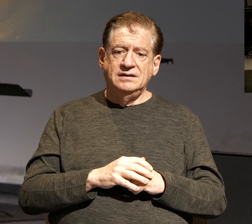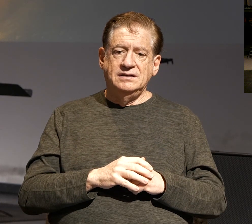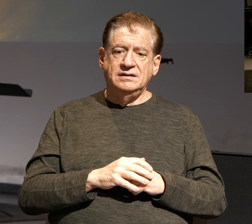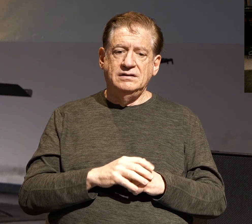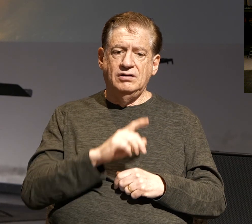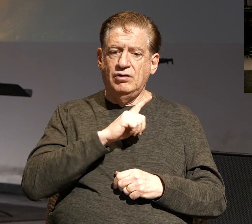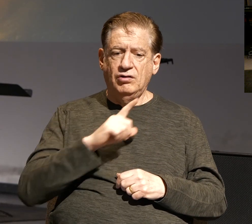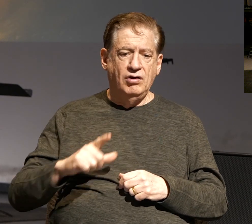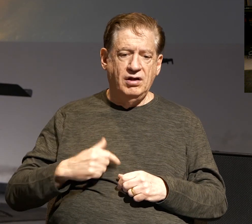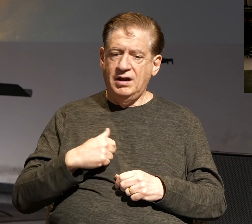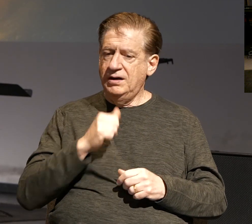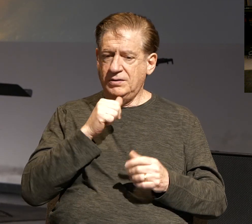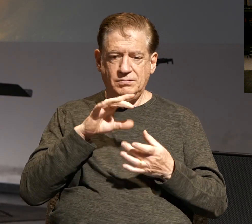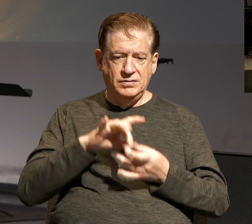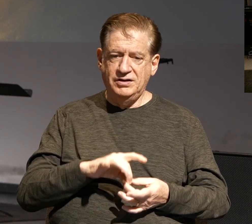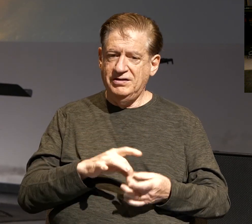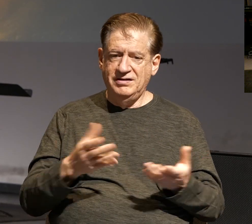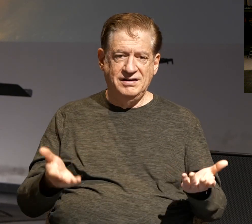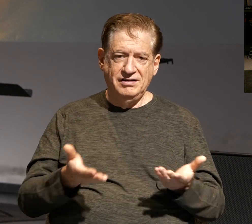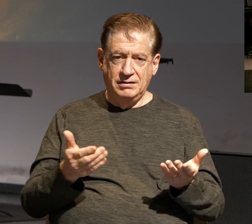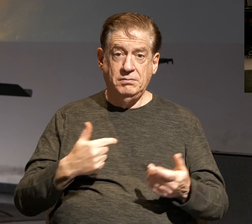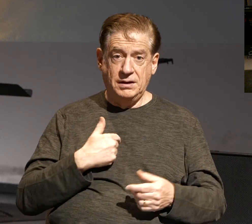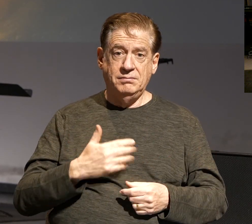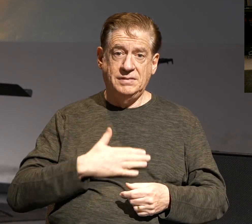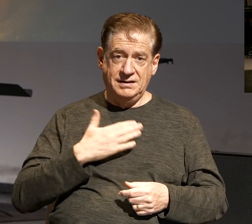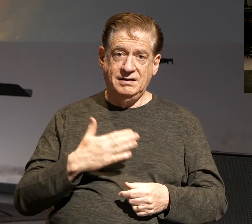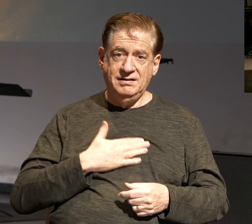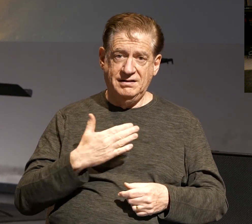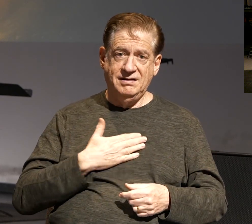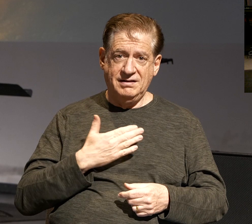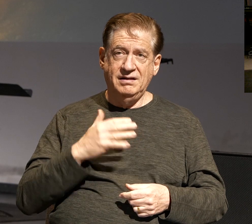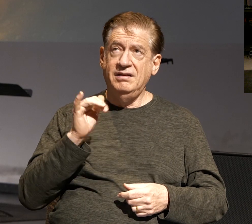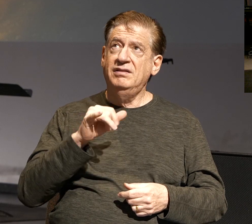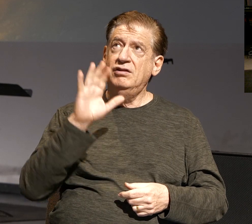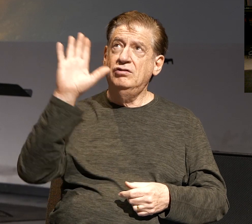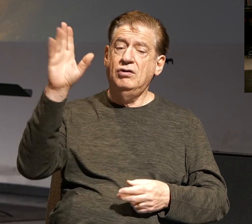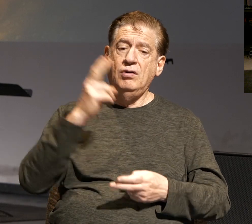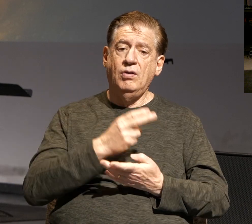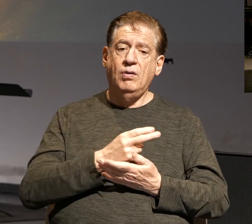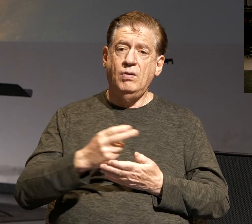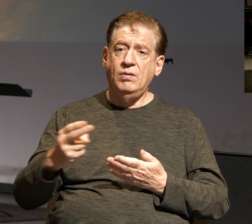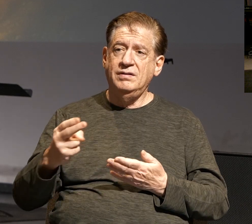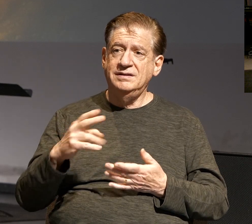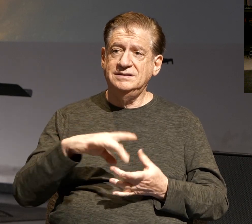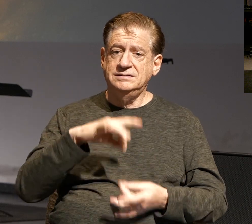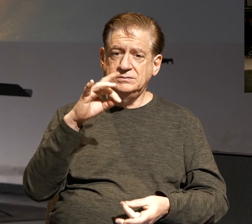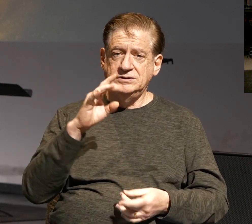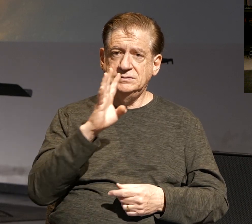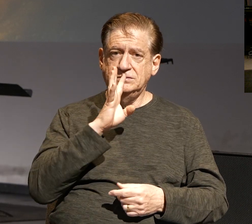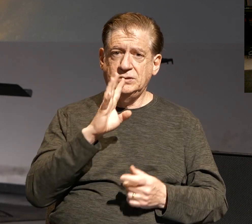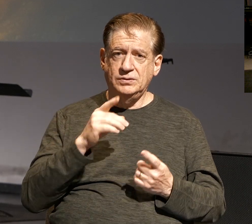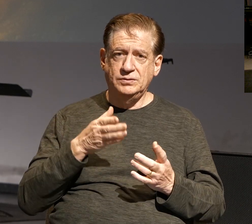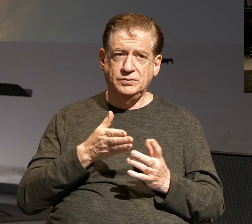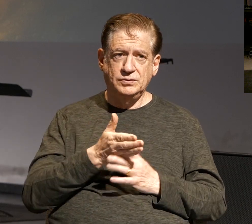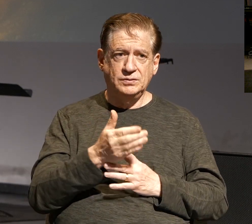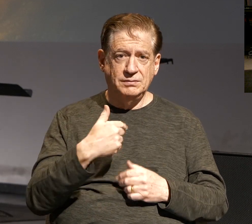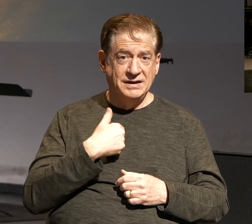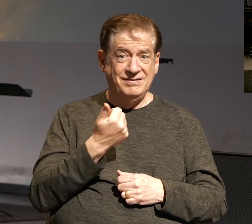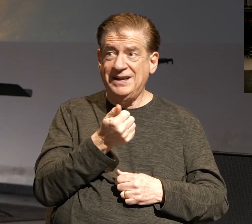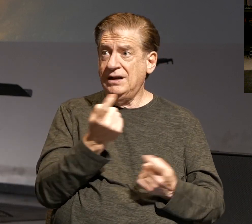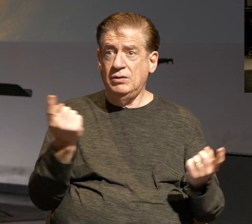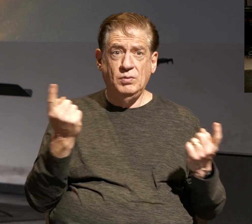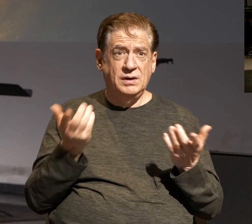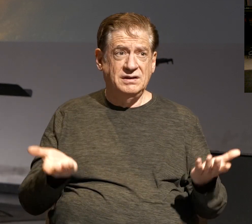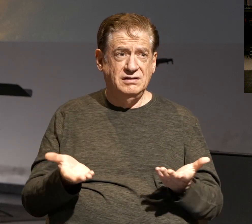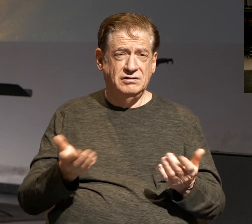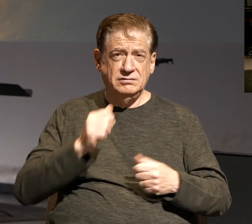Lord, I don't belong up here, but I'm glad that your Holy Spirit has spoken through me. Lord, if there is anyone in here